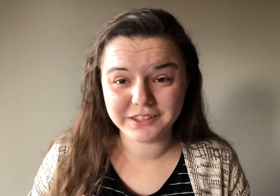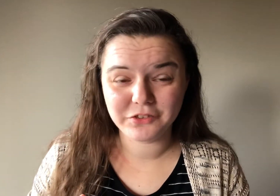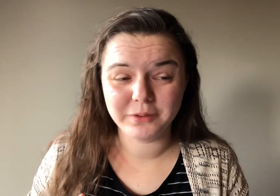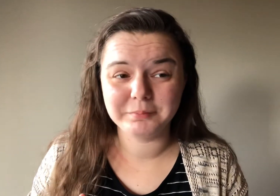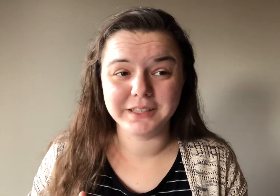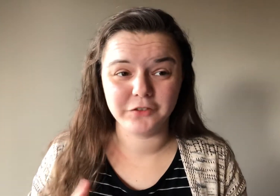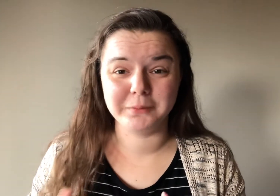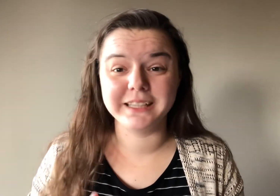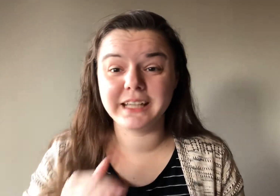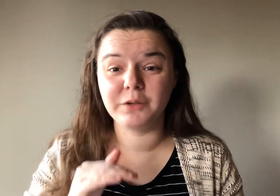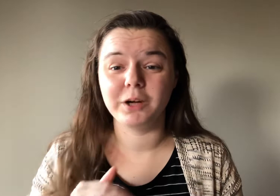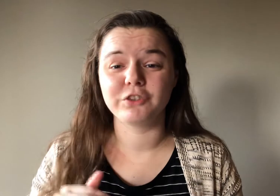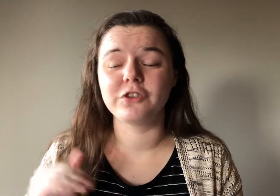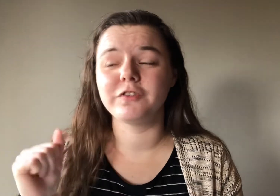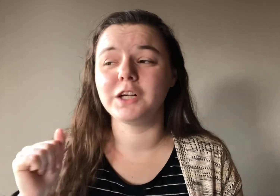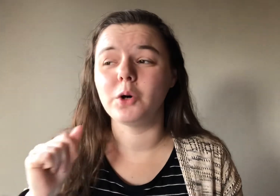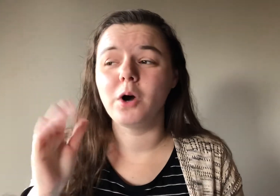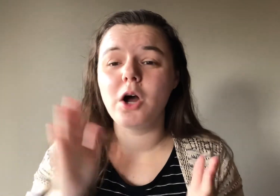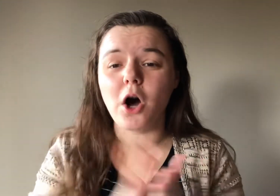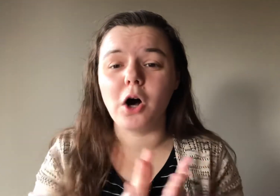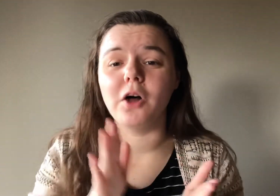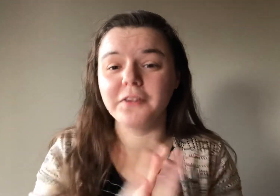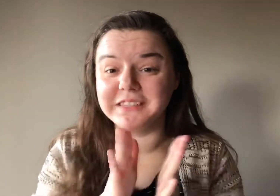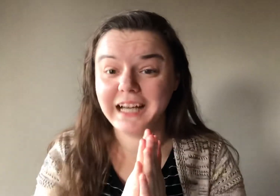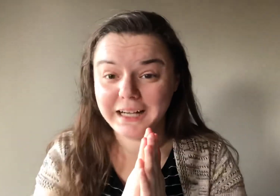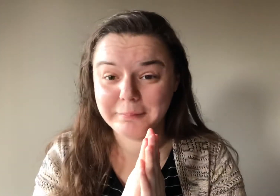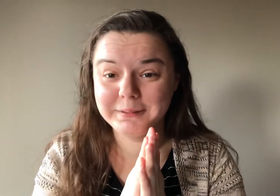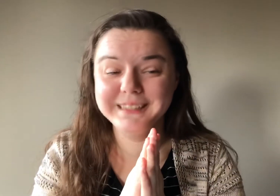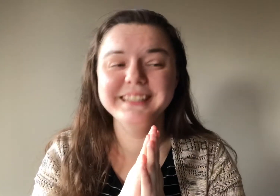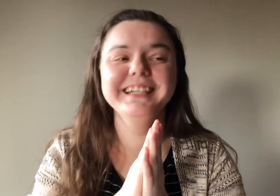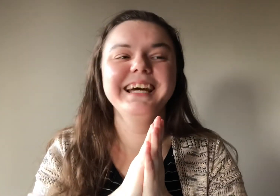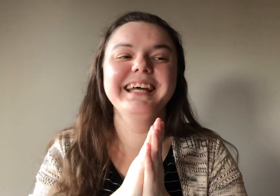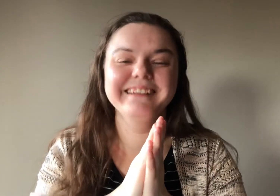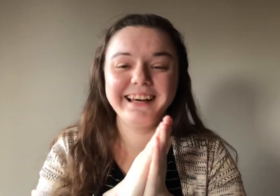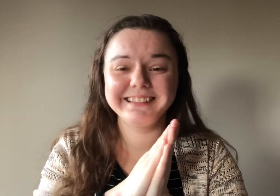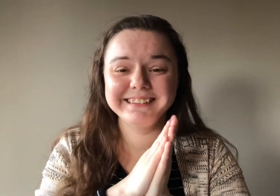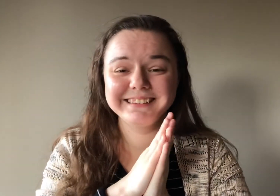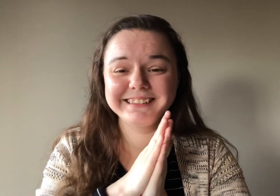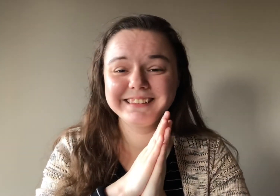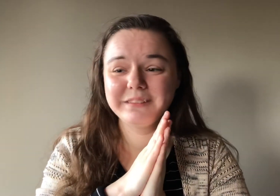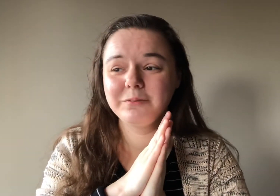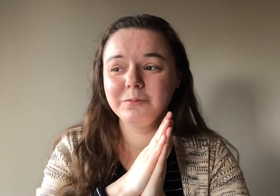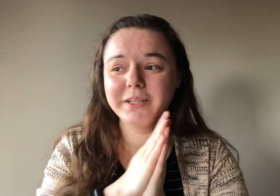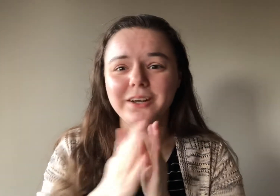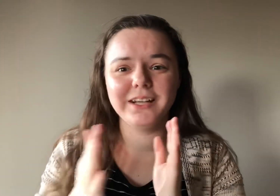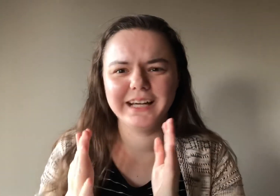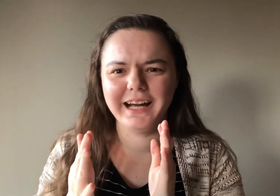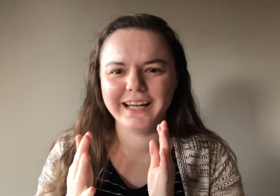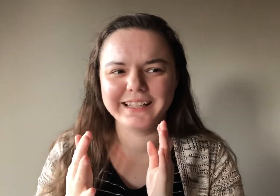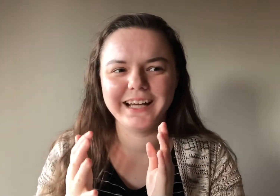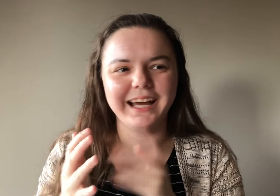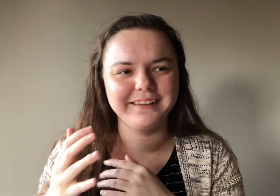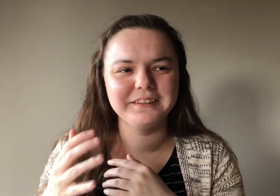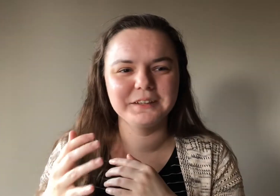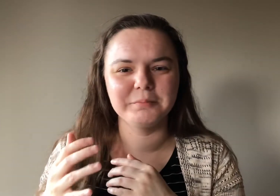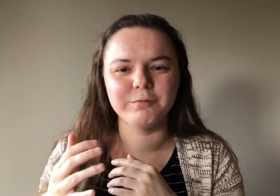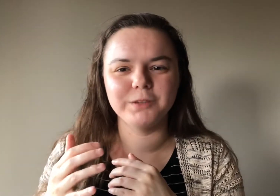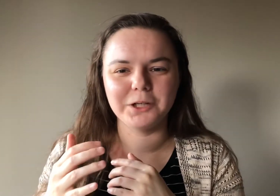this one because me and Kate watch this video all the time. And that is, we call it high guy. I think the main video